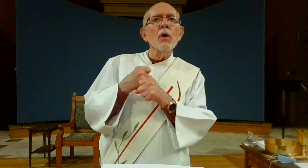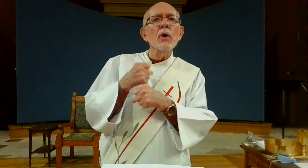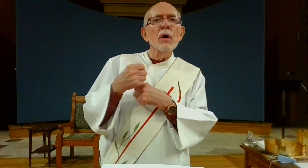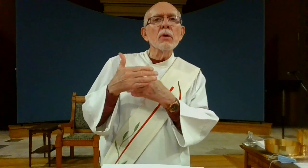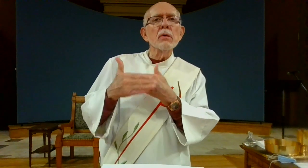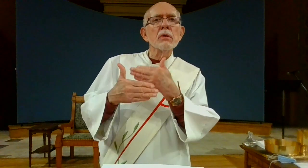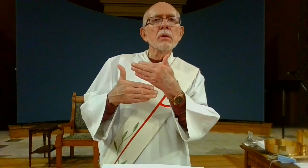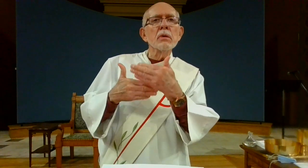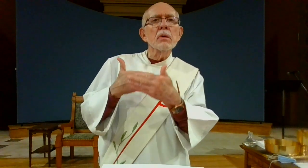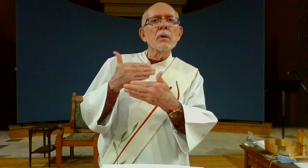And over the years